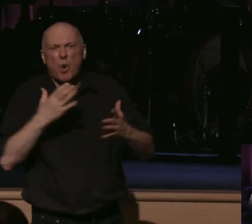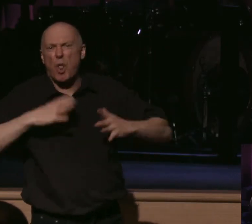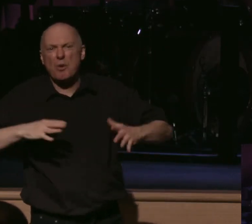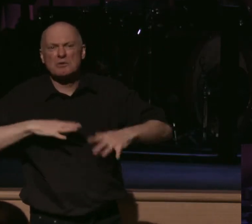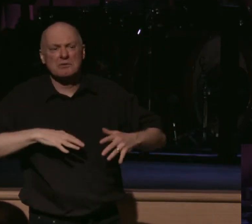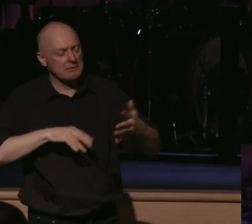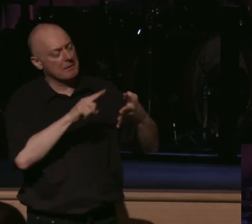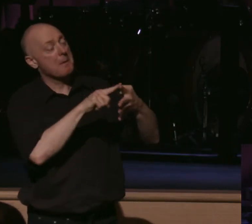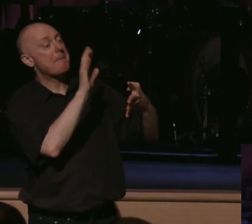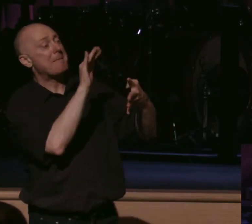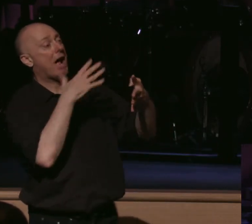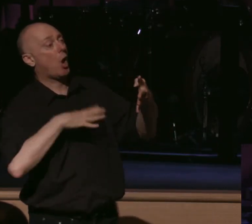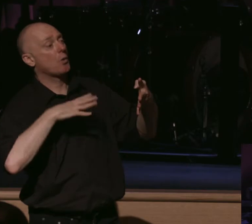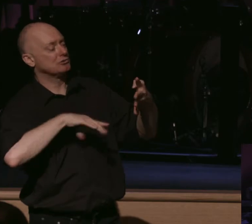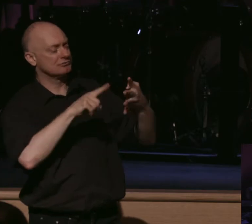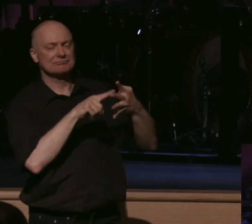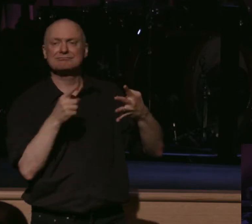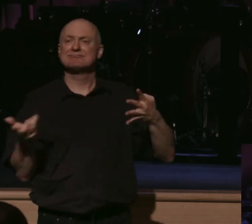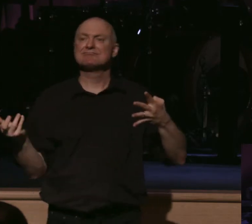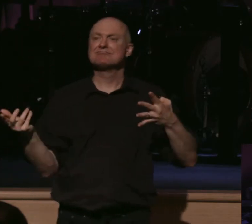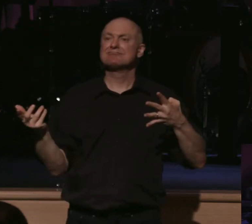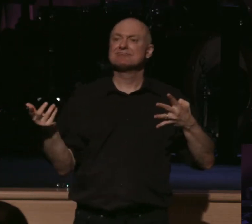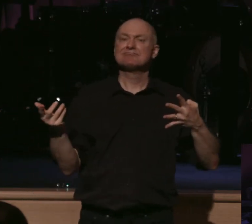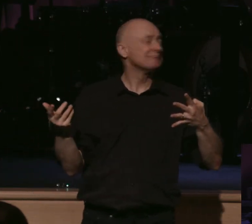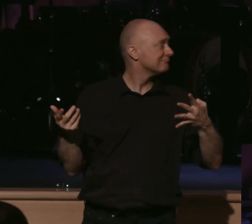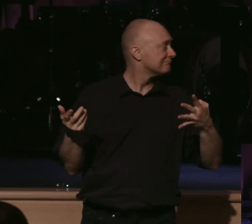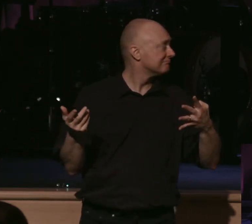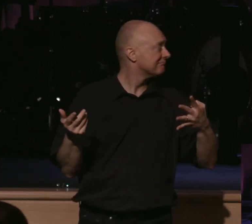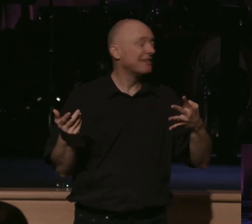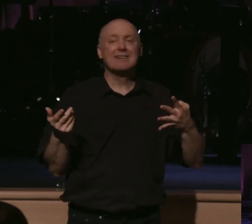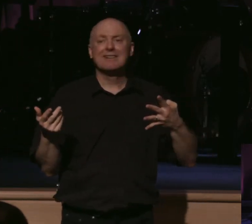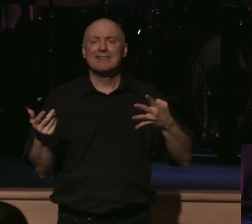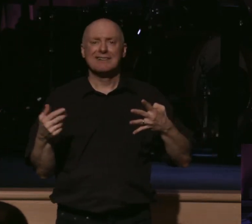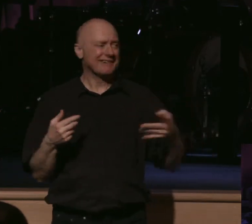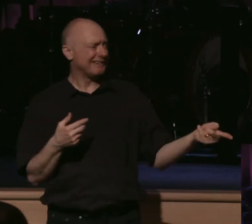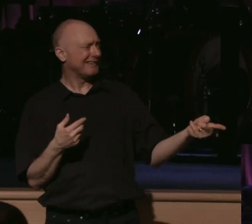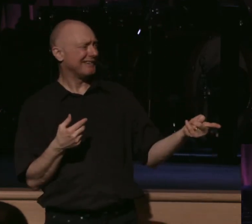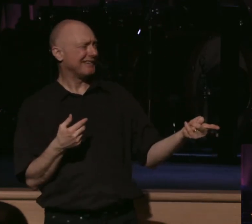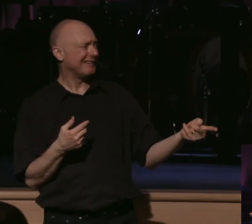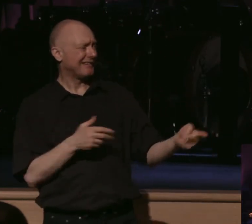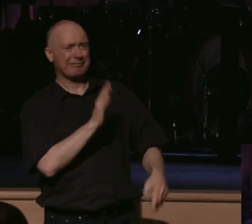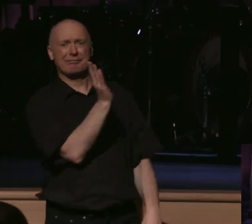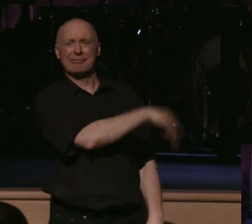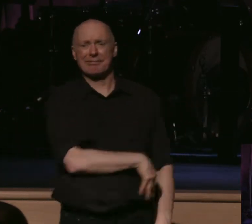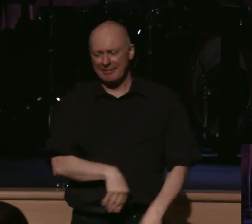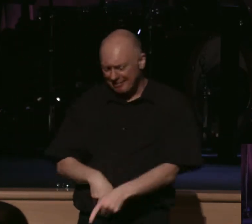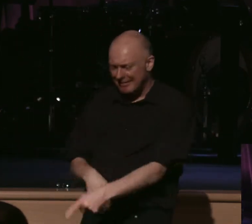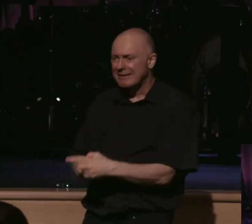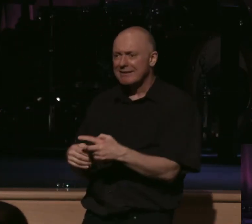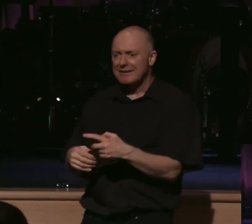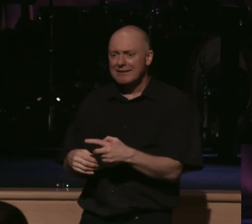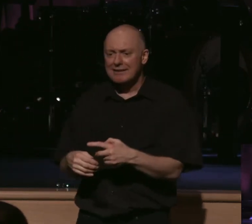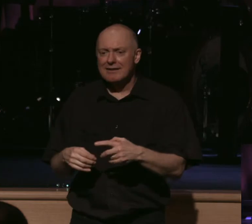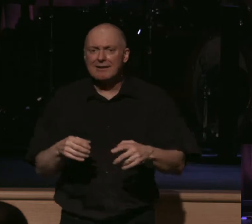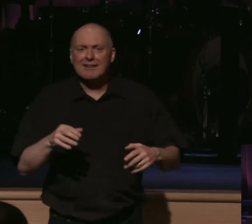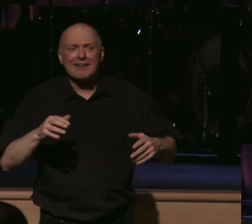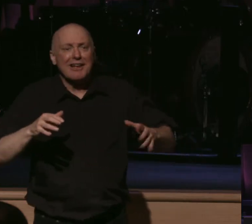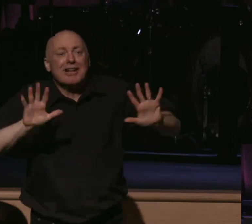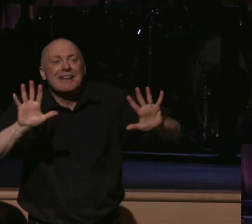Boop. It means this. Compared to, now, the car and the clothing and house, that's not bad,